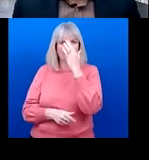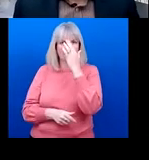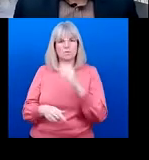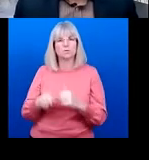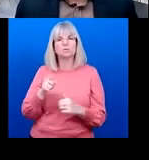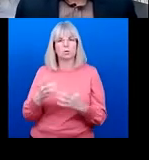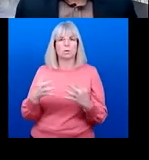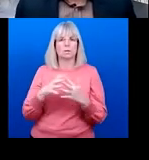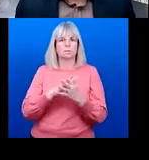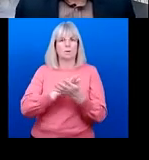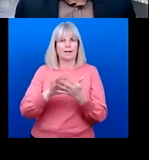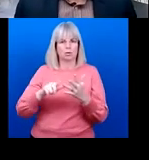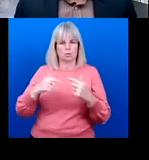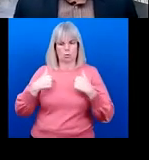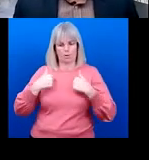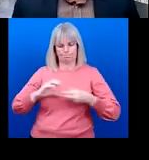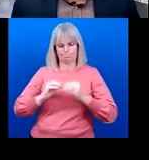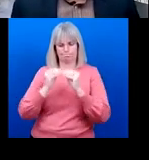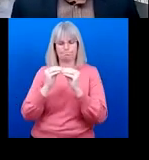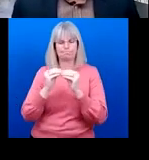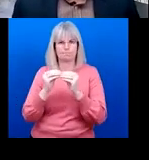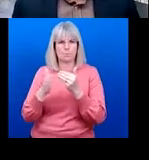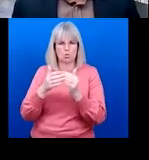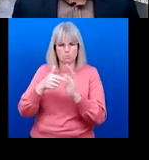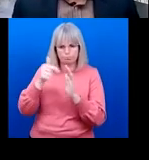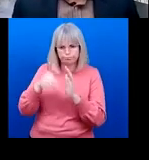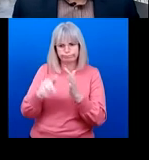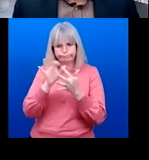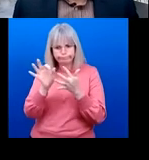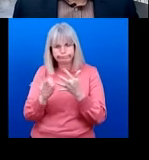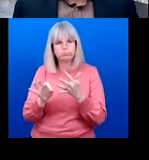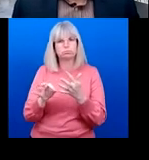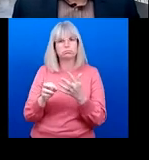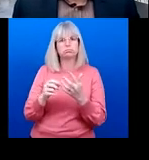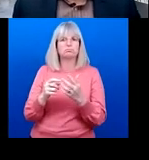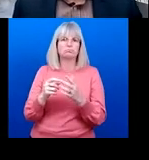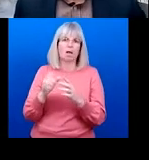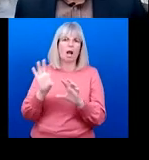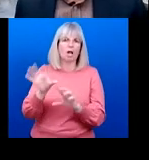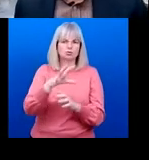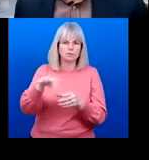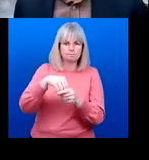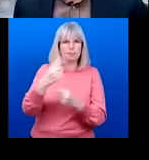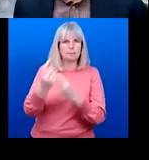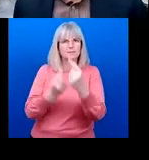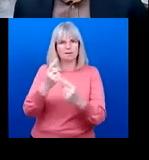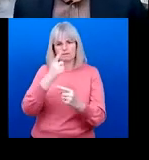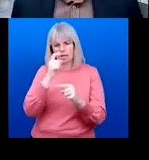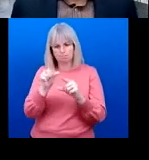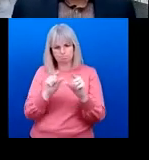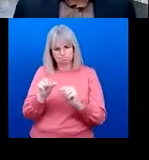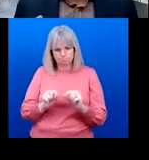more comprehensive menu of indicators. Alakos member states can select from to facilitate monitoring at the national and sub national level.